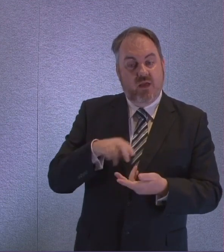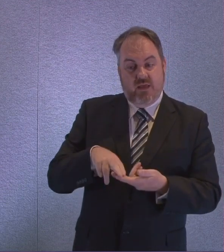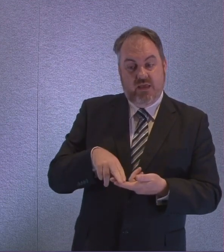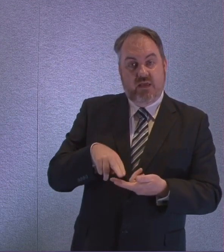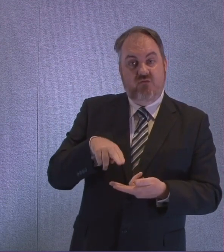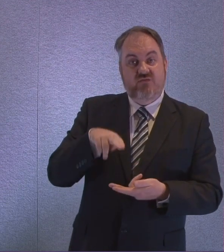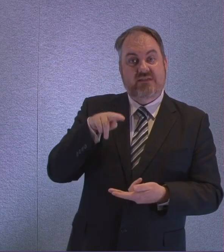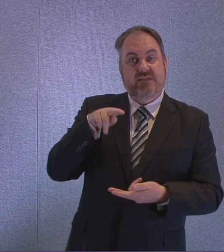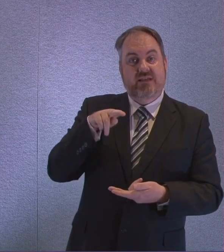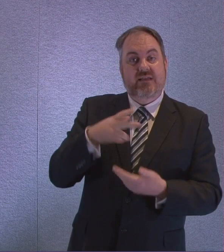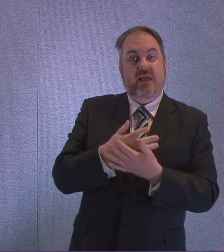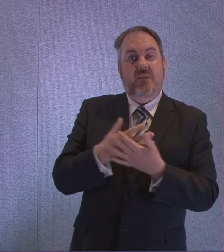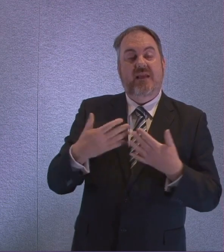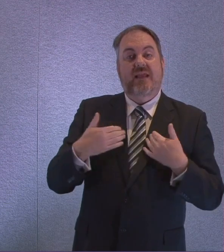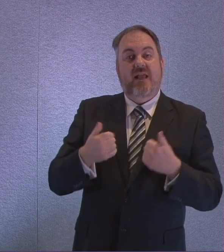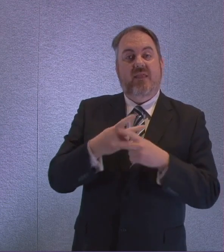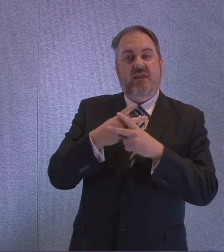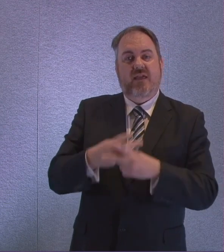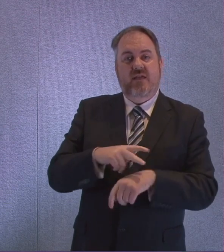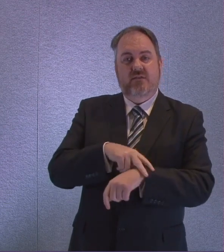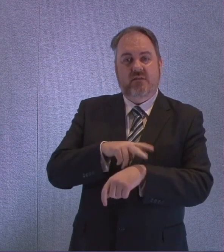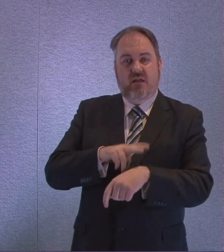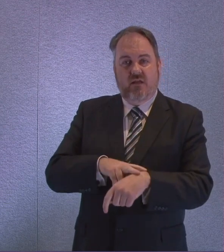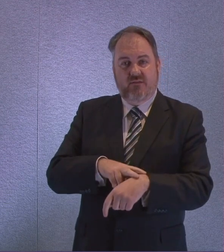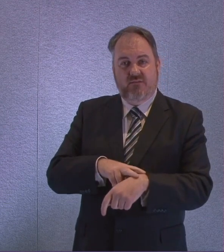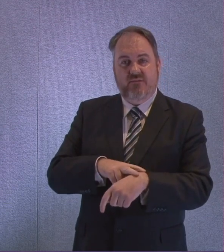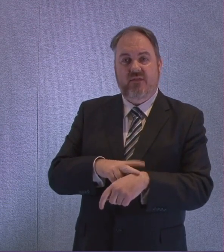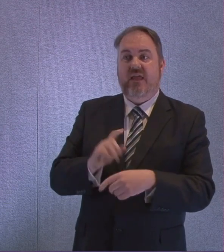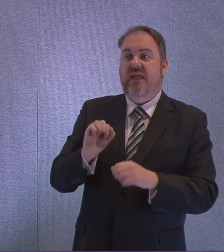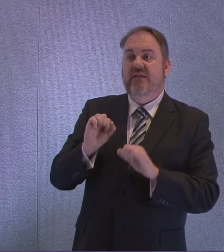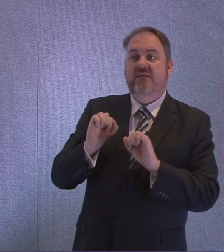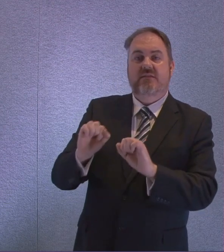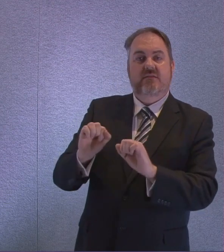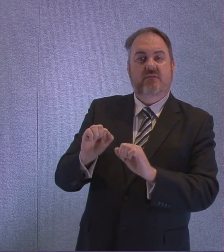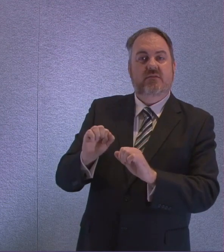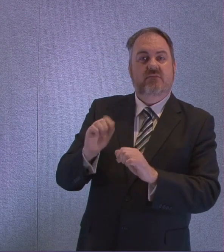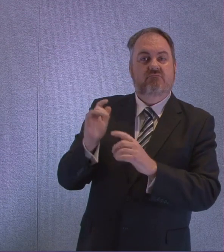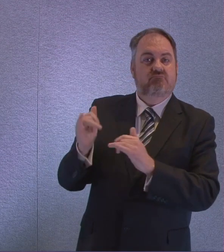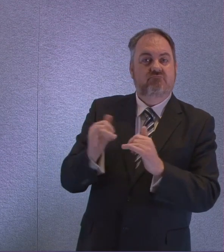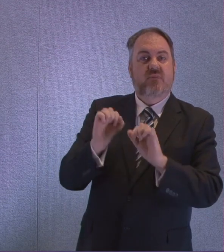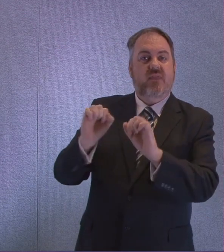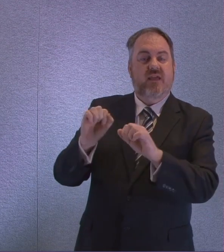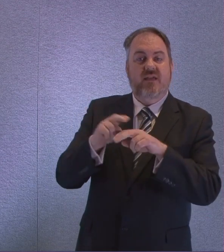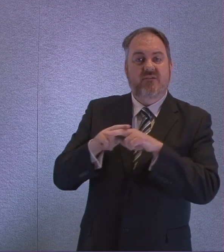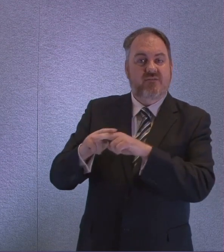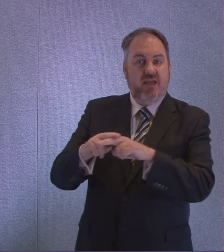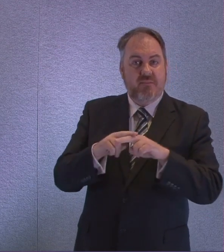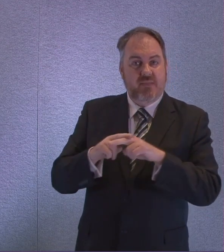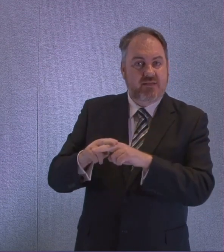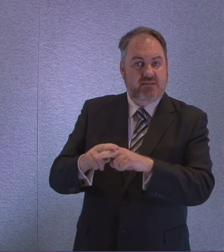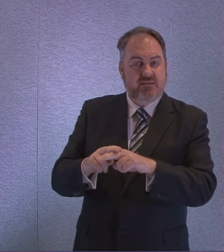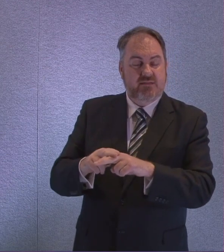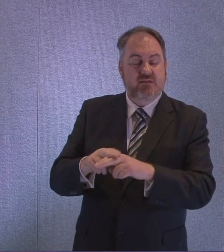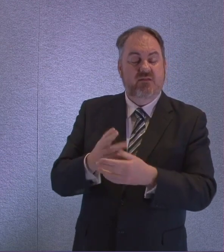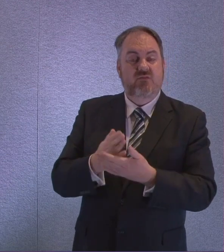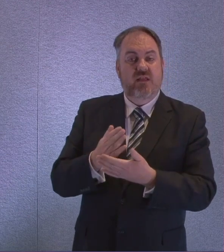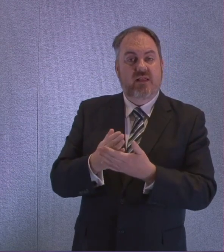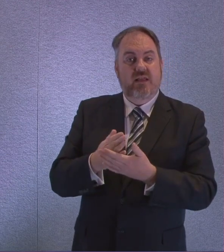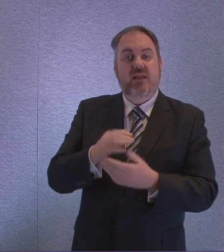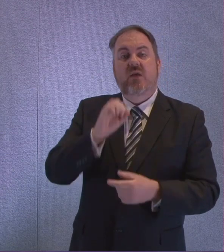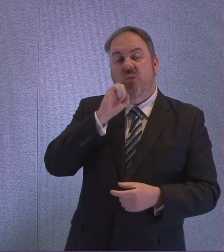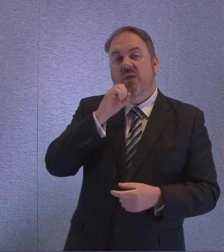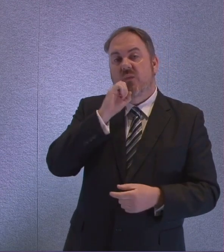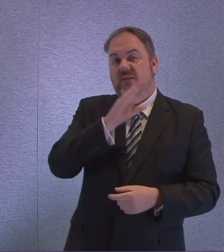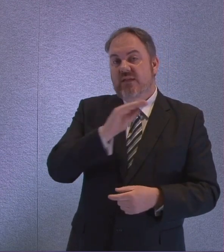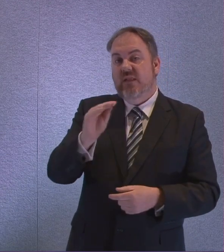healthcare staff and where appropriate, their family members close contacts on a day-to-day basis. The 5,000 figure we've given, we hope to update